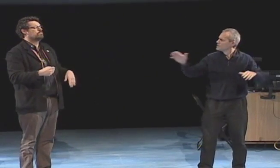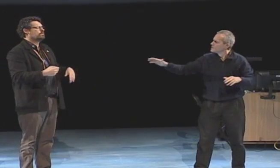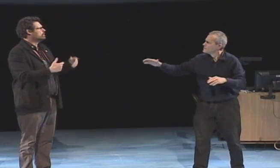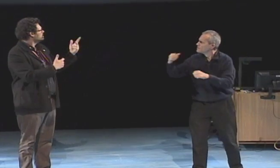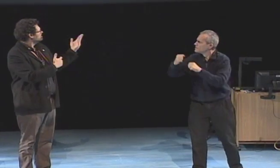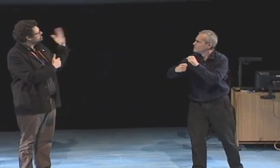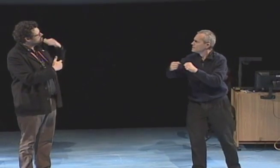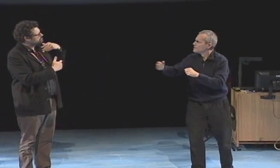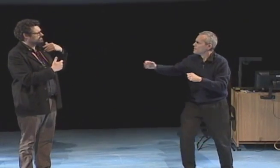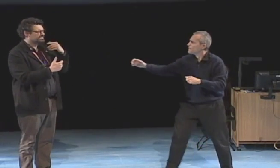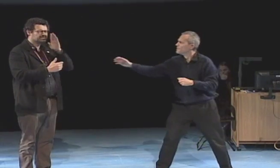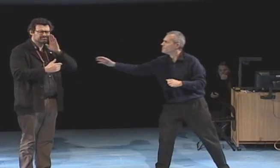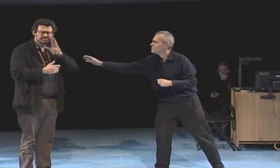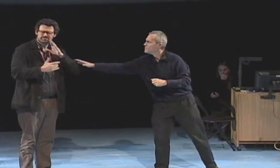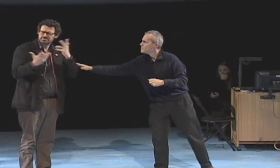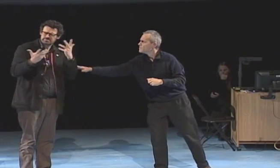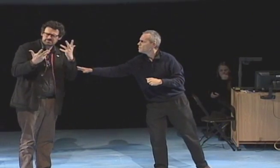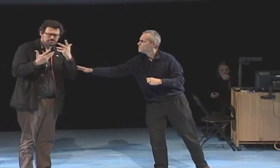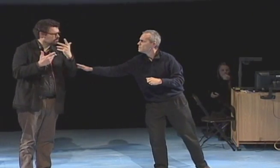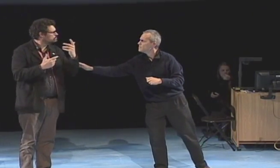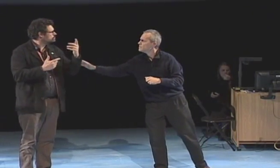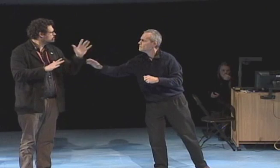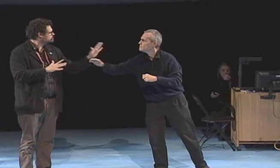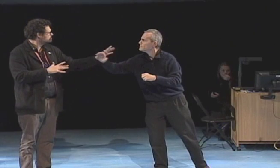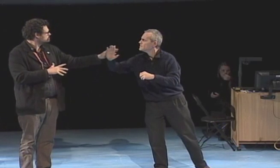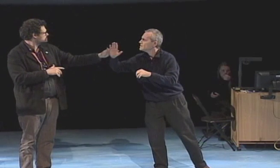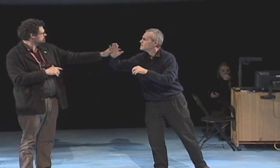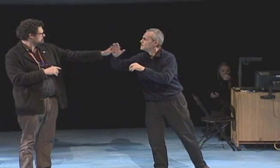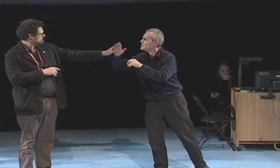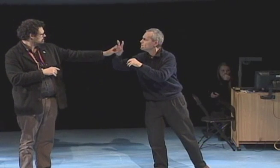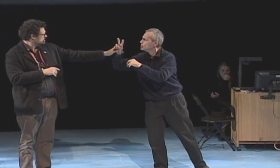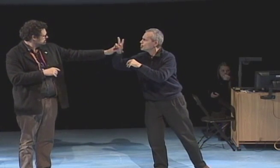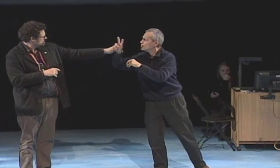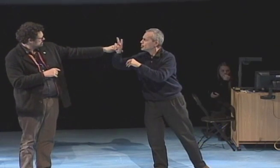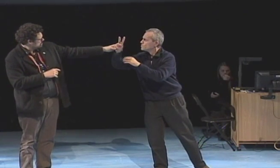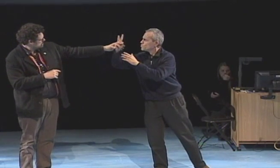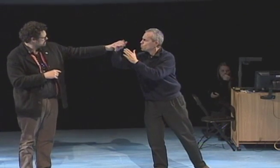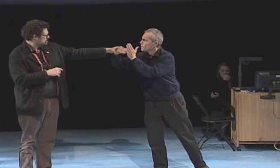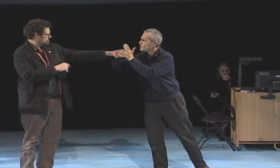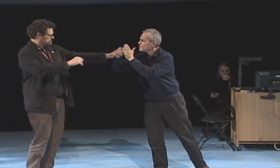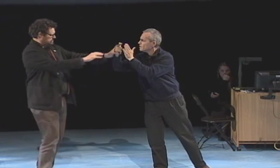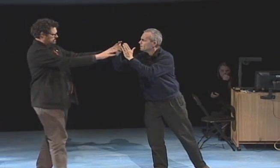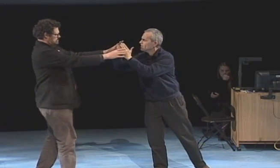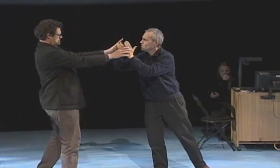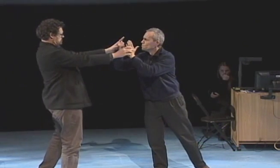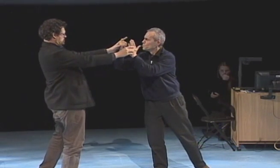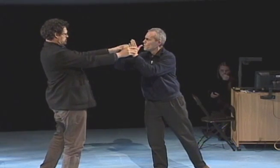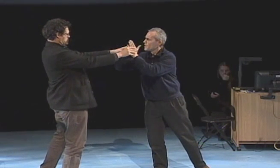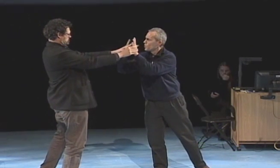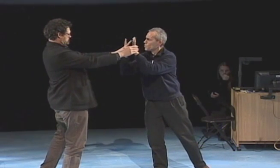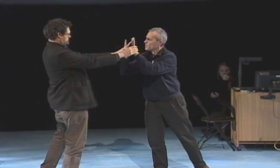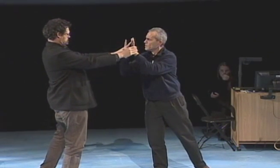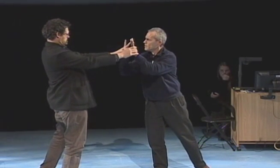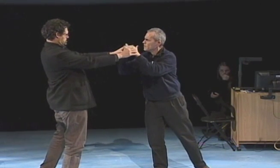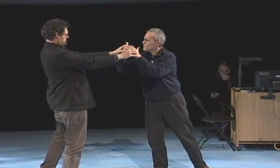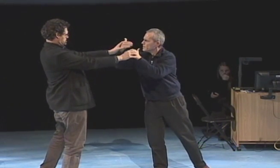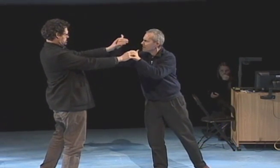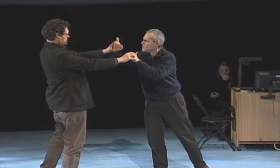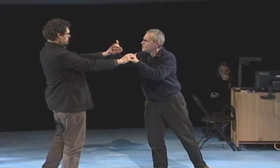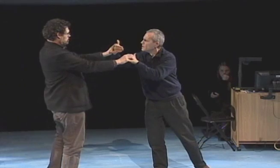in May my ideas started started to spread oh wait a minute I need to clarify